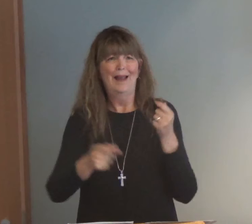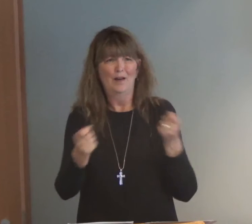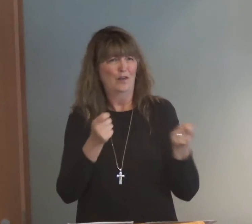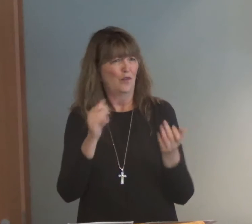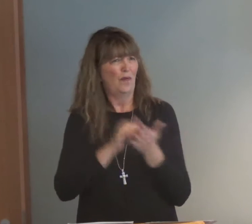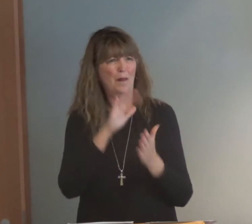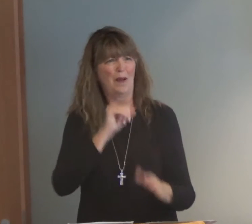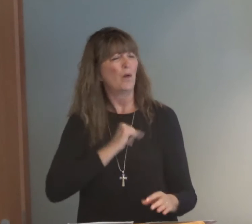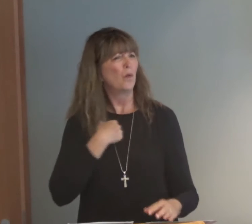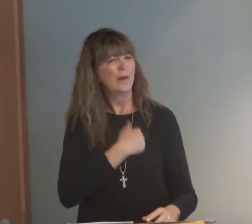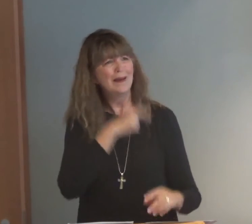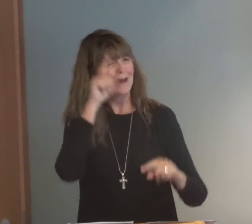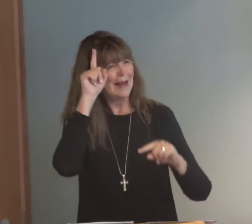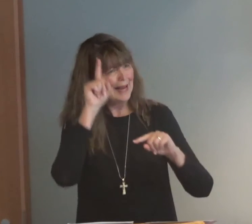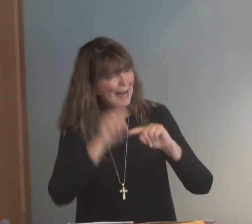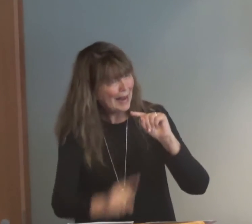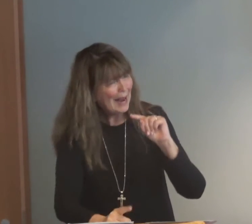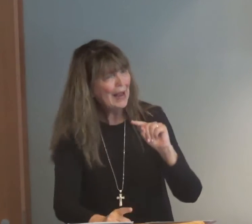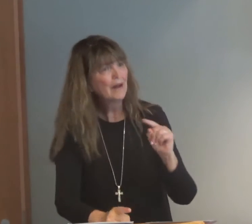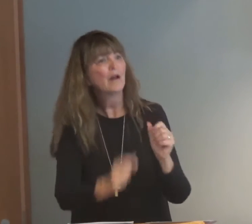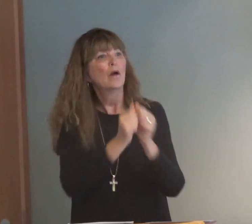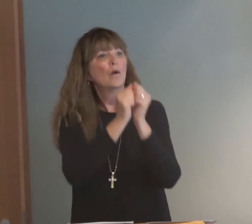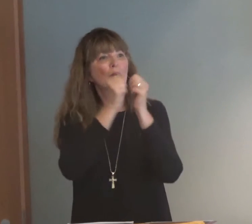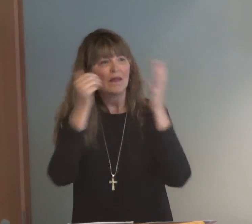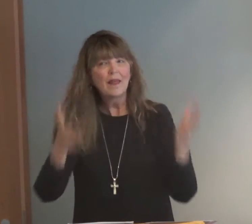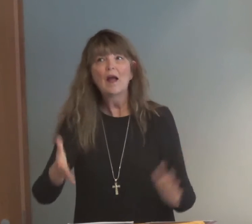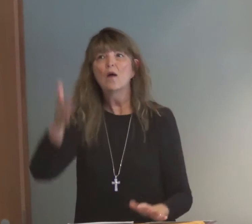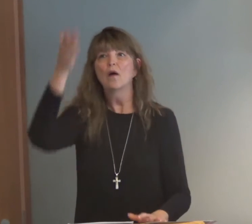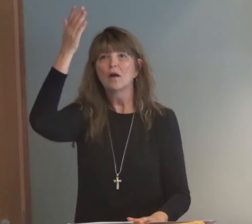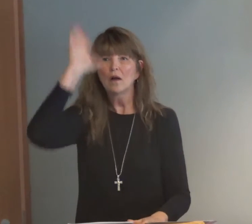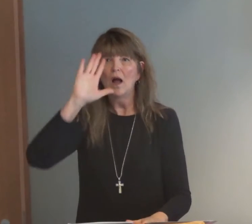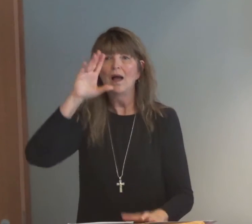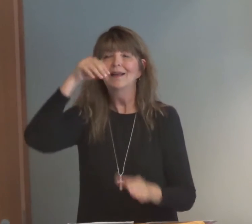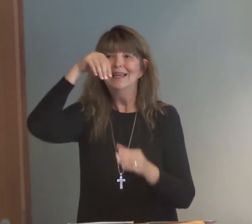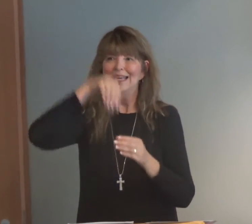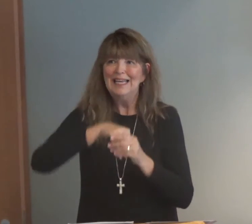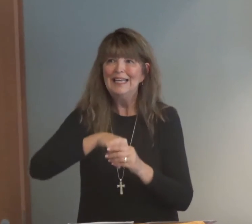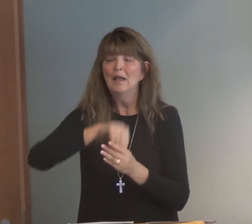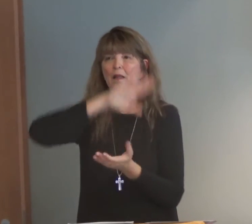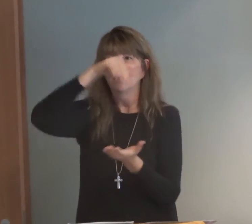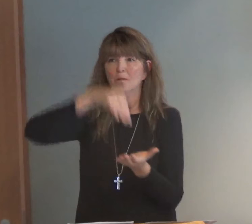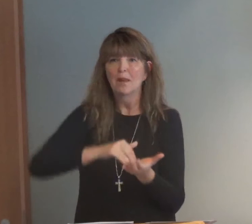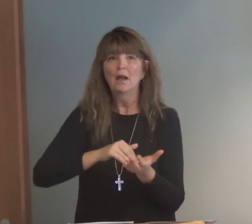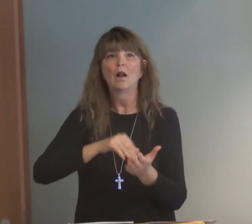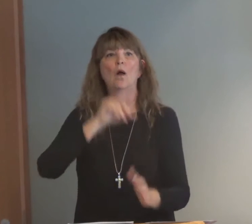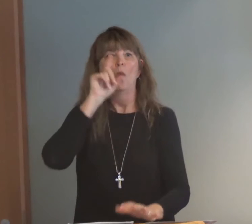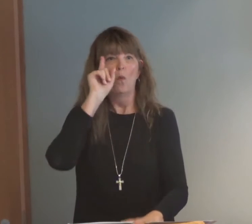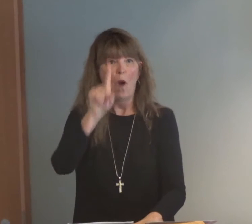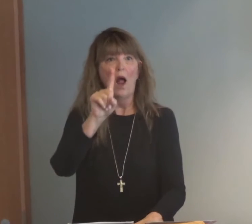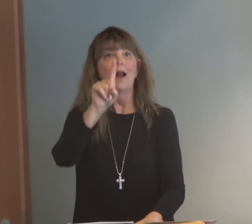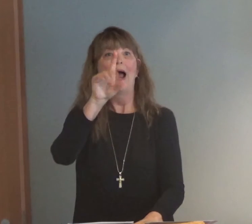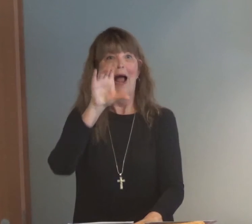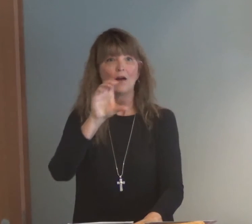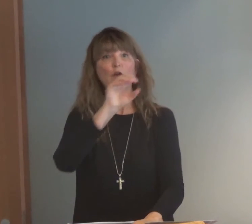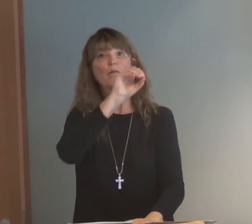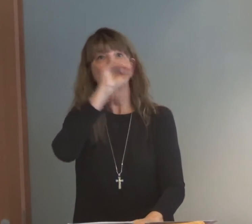can not. We cannot manage those issues without God being central.